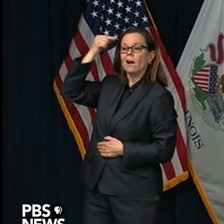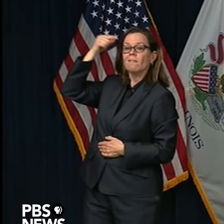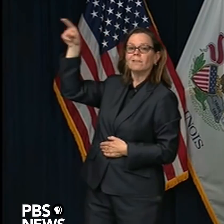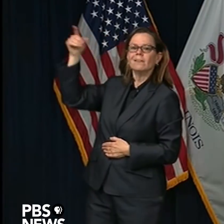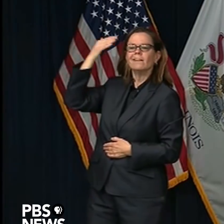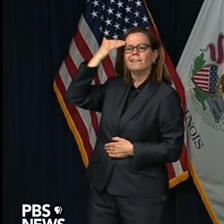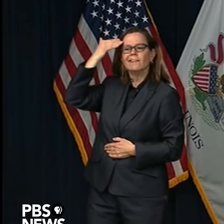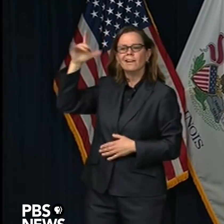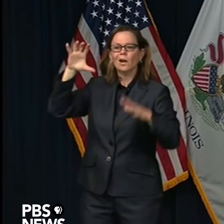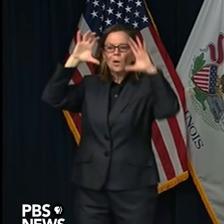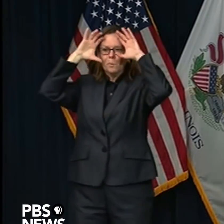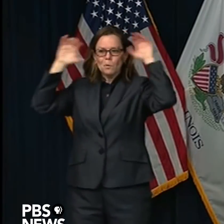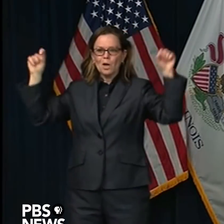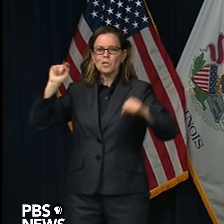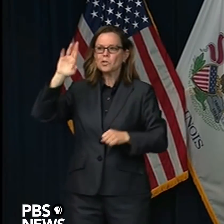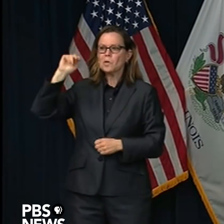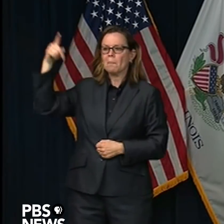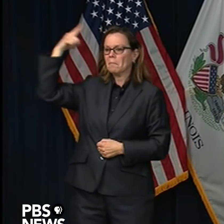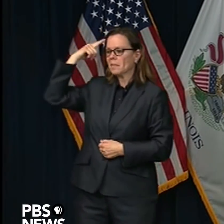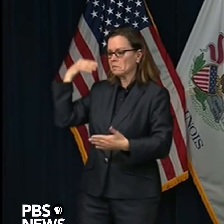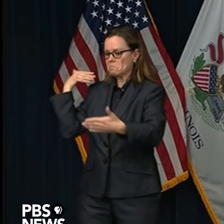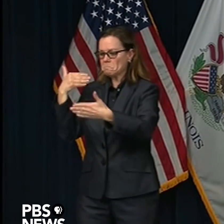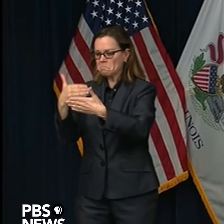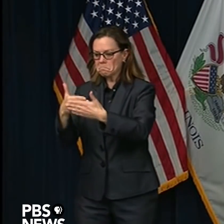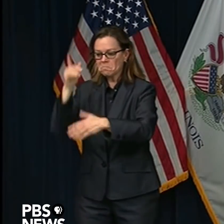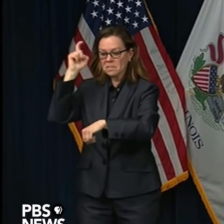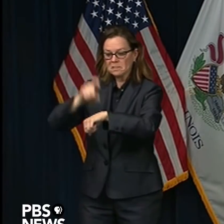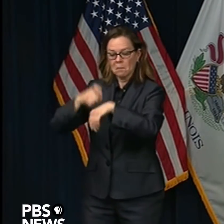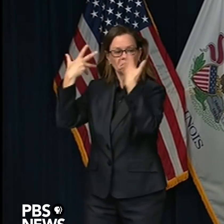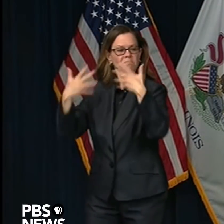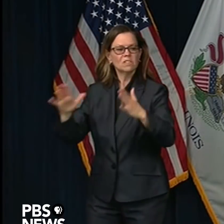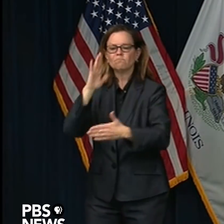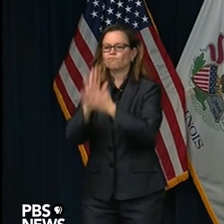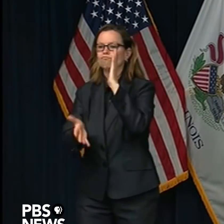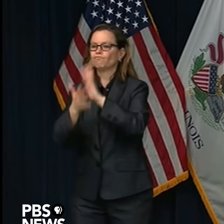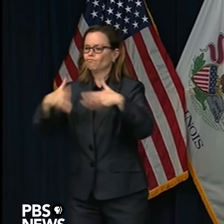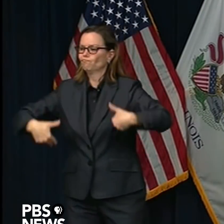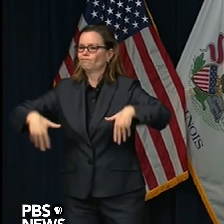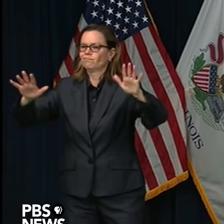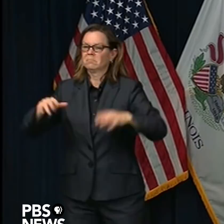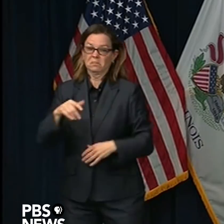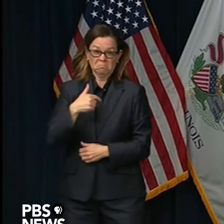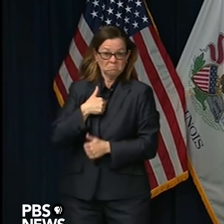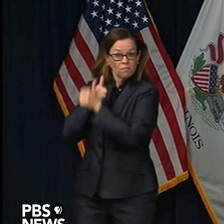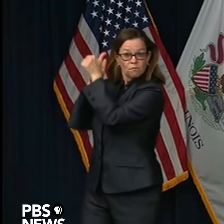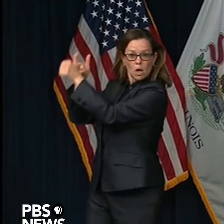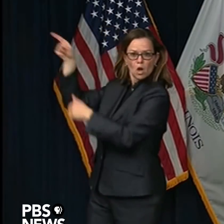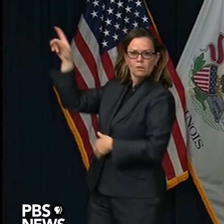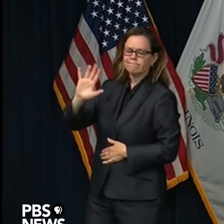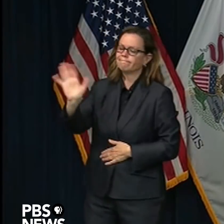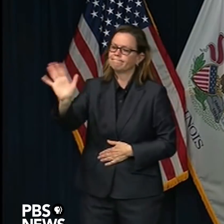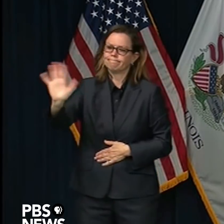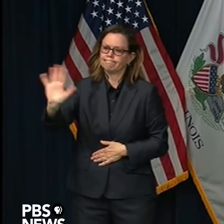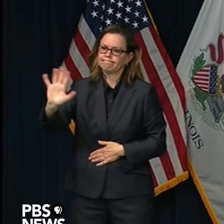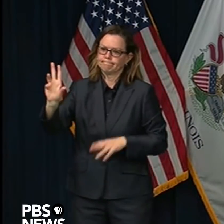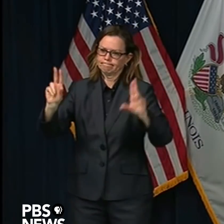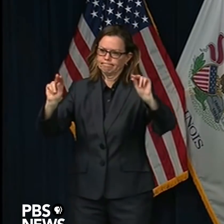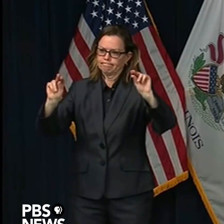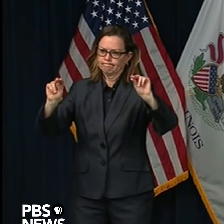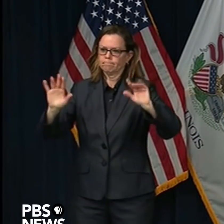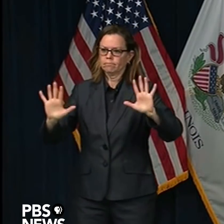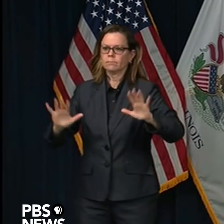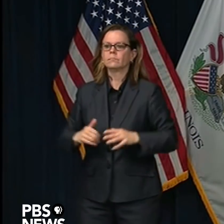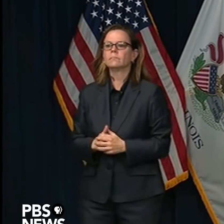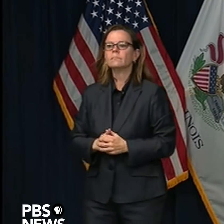the, you know, stay at home and every other restriction. And that's because there is a propensity, is another questioner I had,